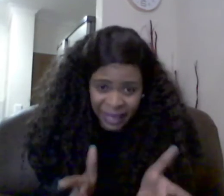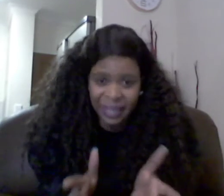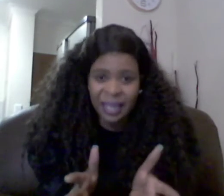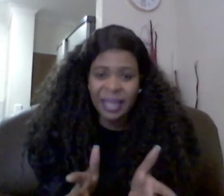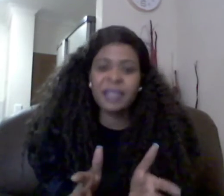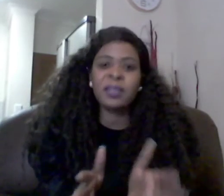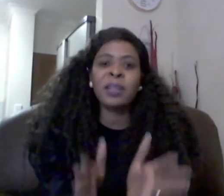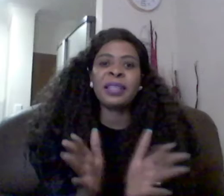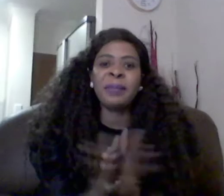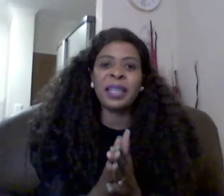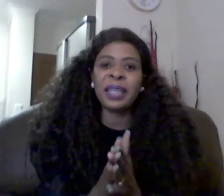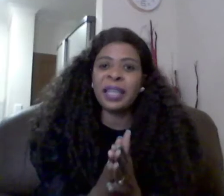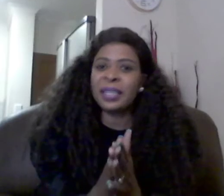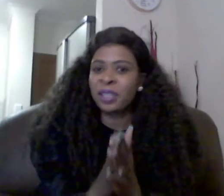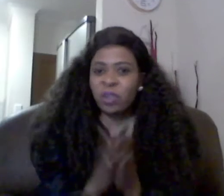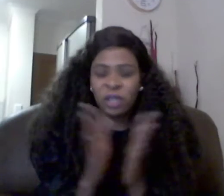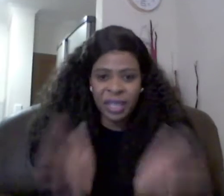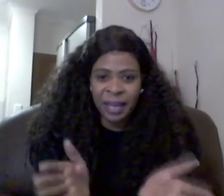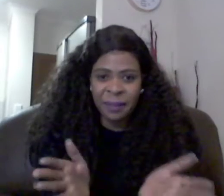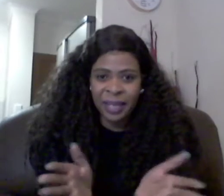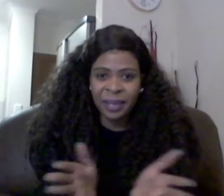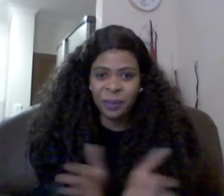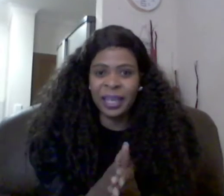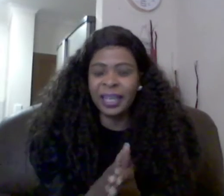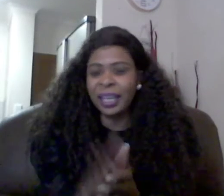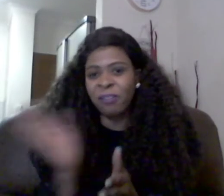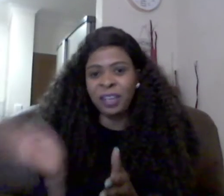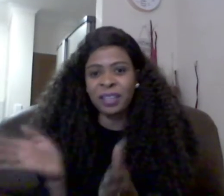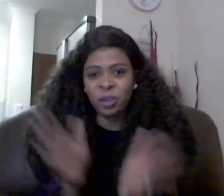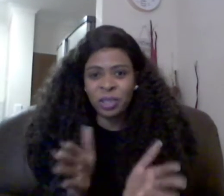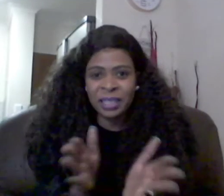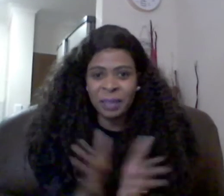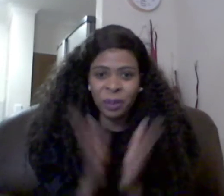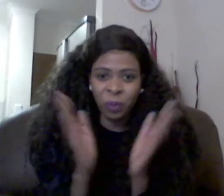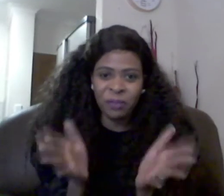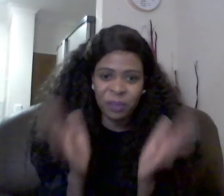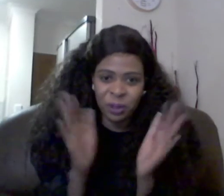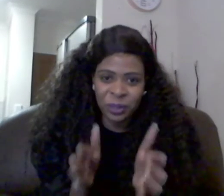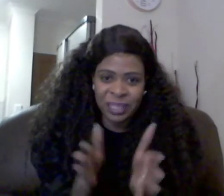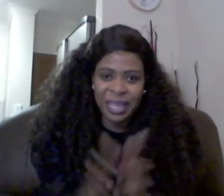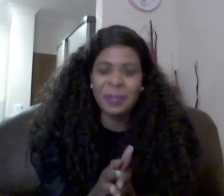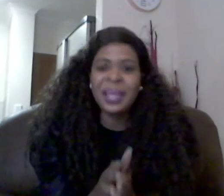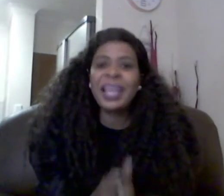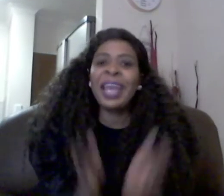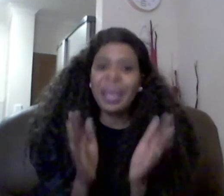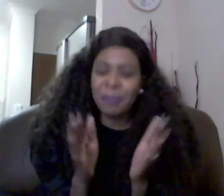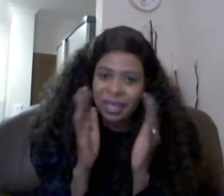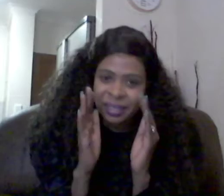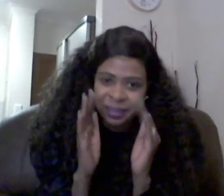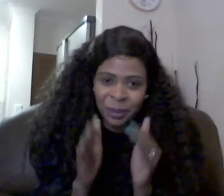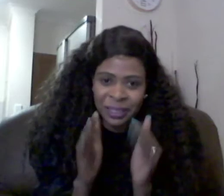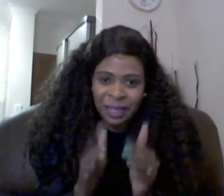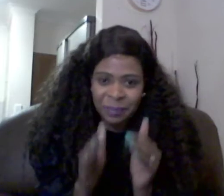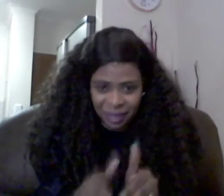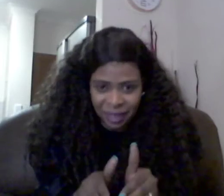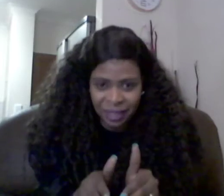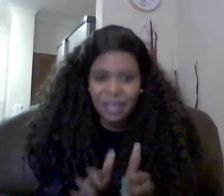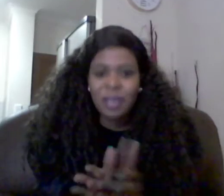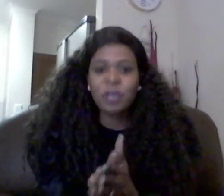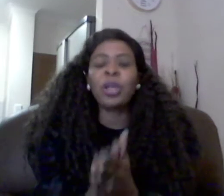it's not something that is a short term hallelujah like girlfriend is short term but wife is long term hey marriage is long term thing so you